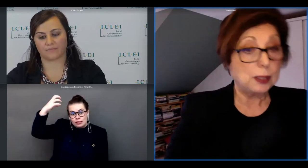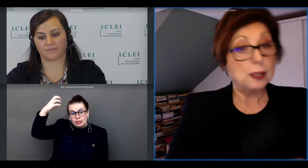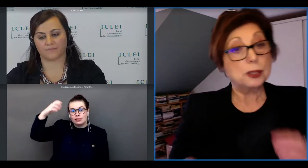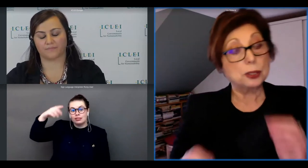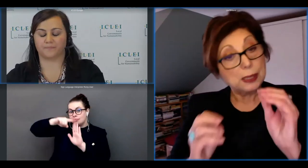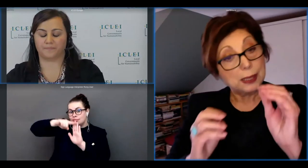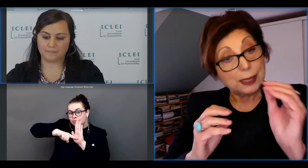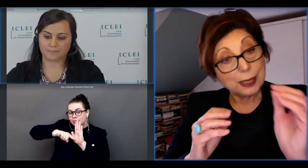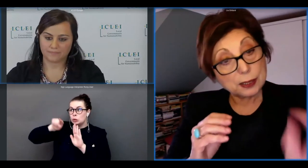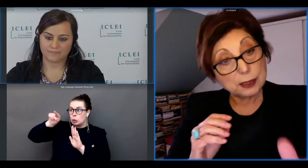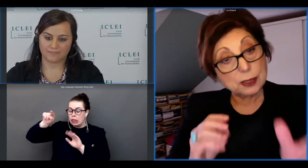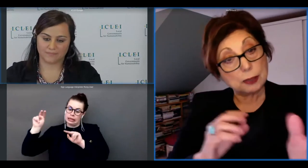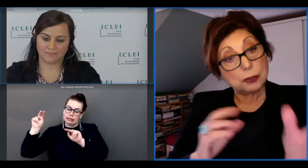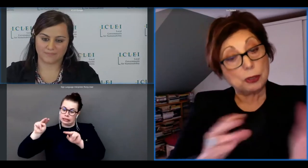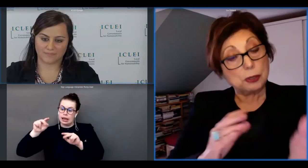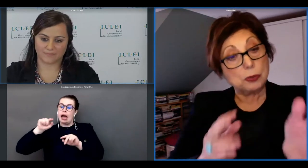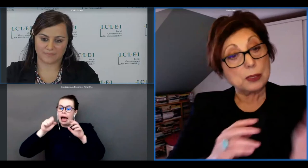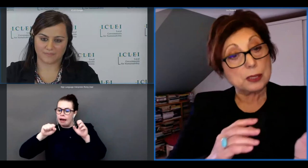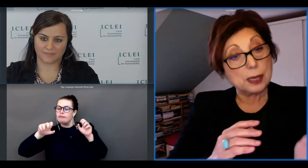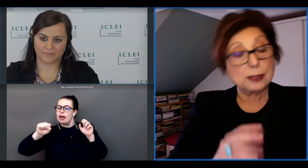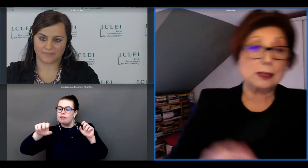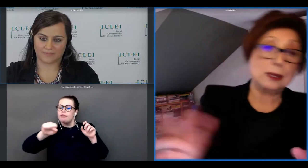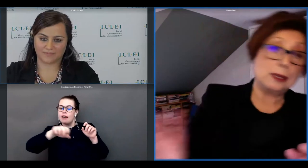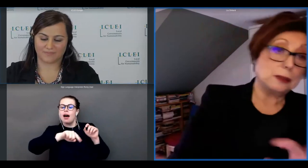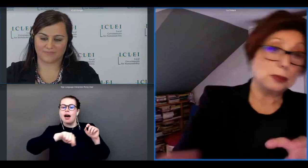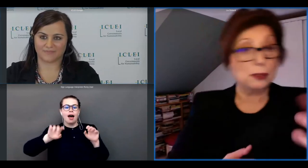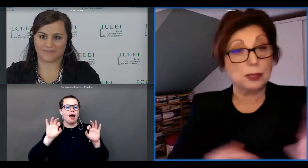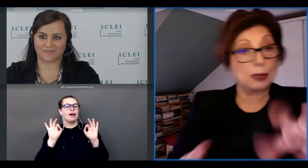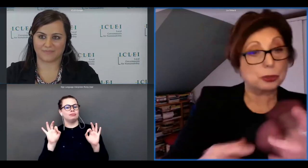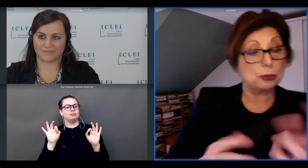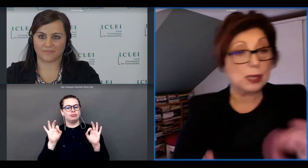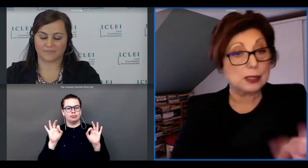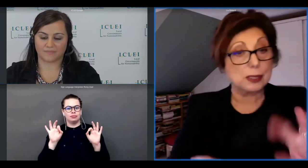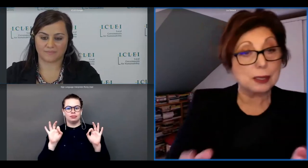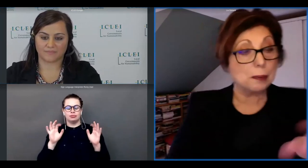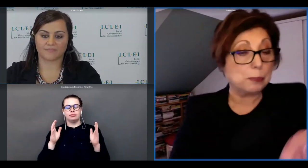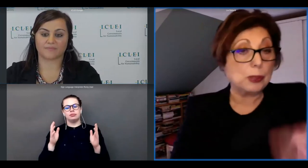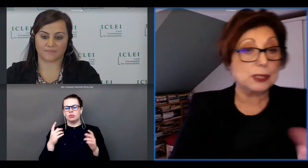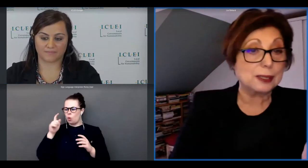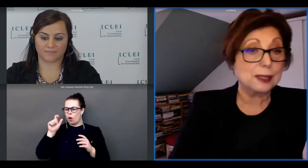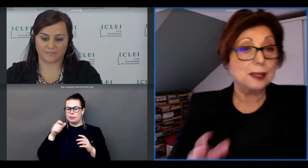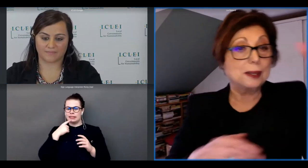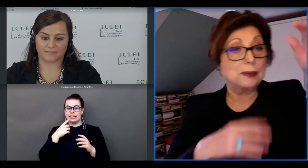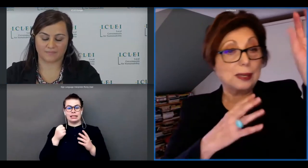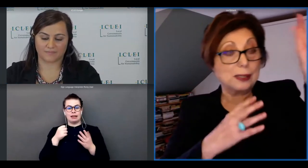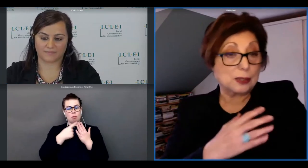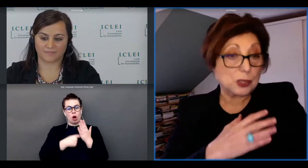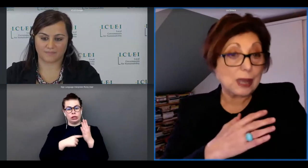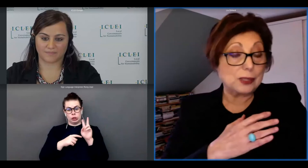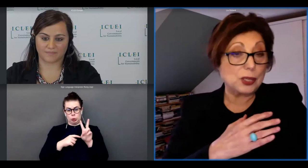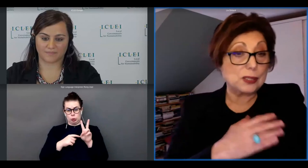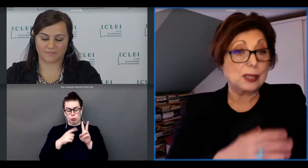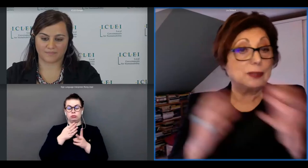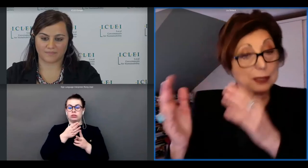so it's desert who once said uh you know there are two things in in policy there is the